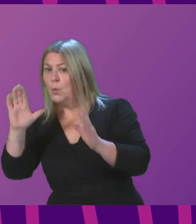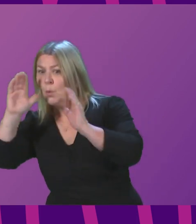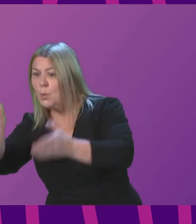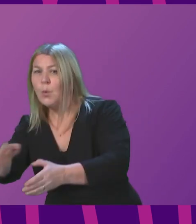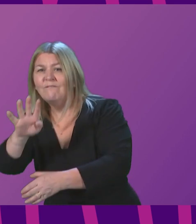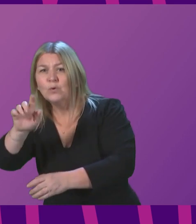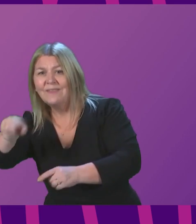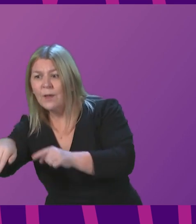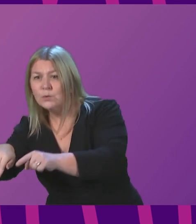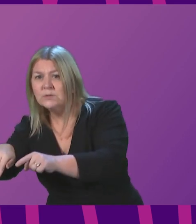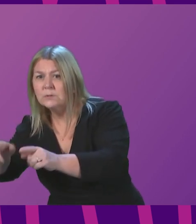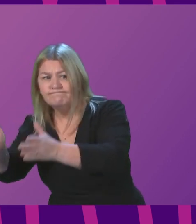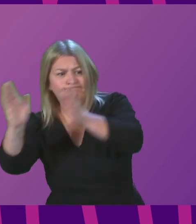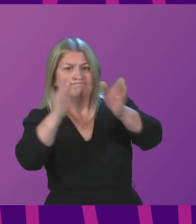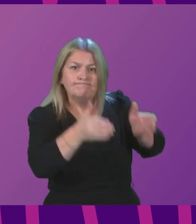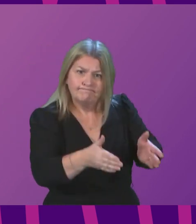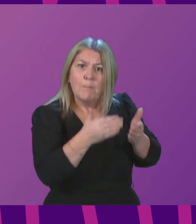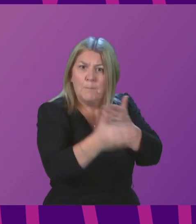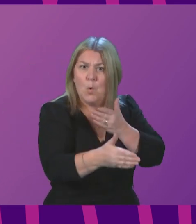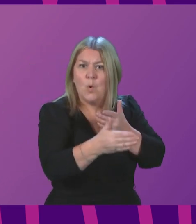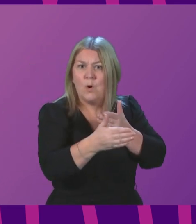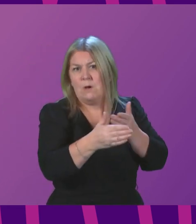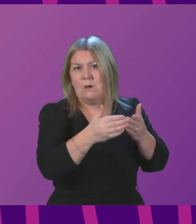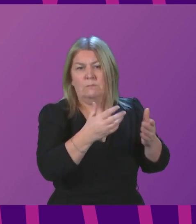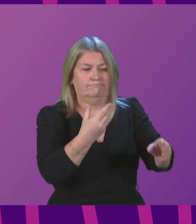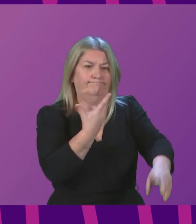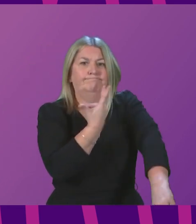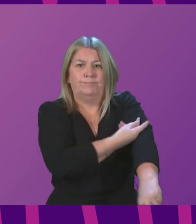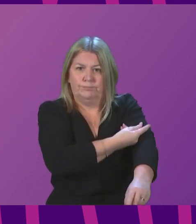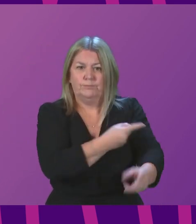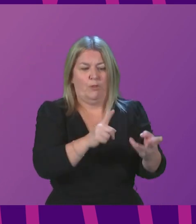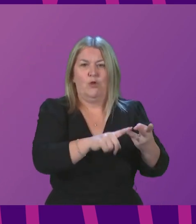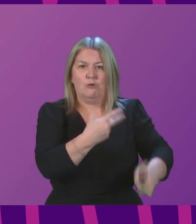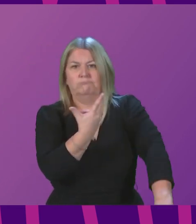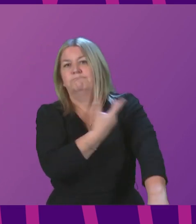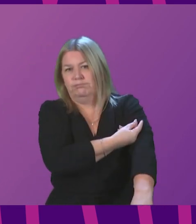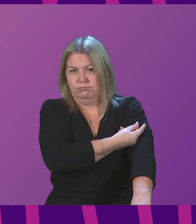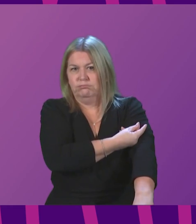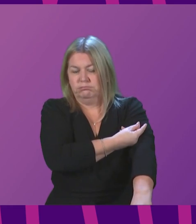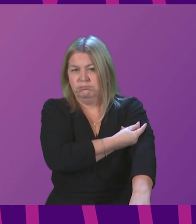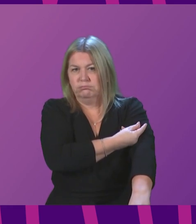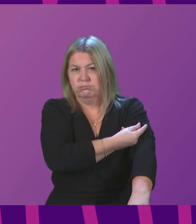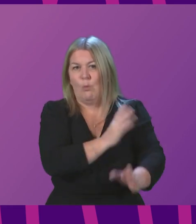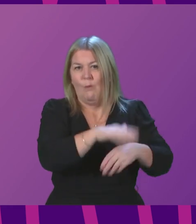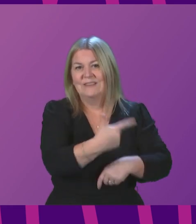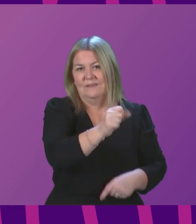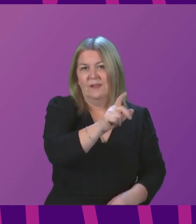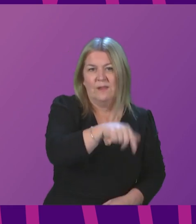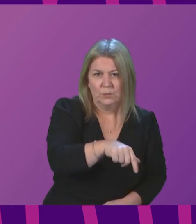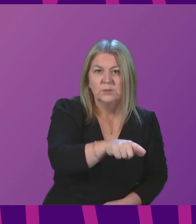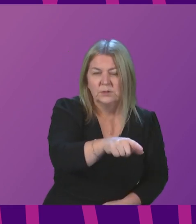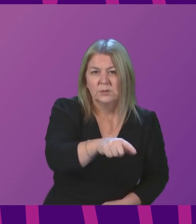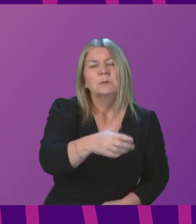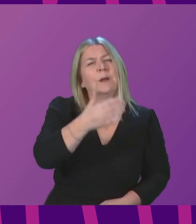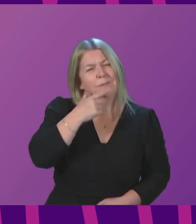70,000 a day that we want to get to, and everything has been done to do that. But please do not lose sight of that first point I